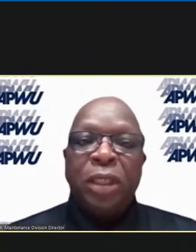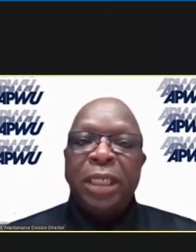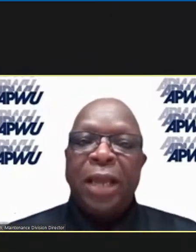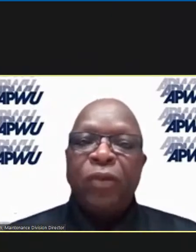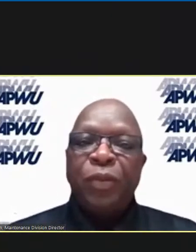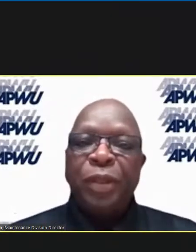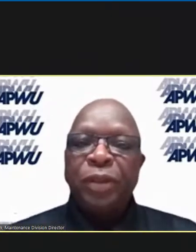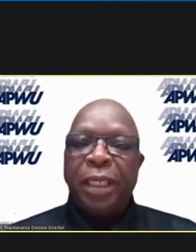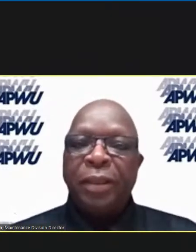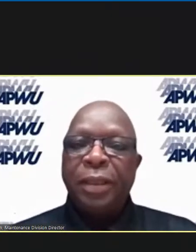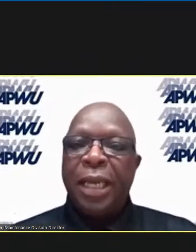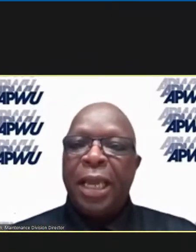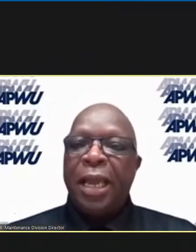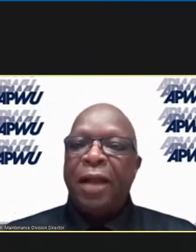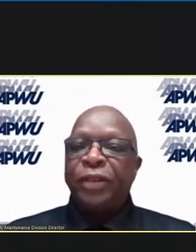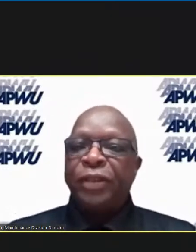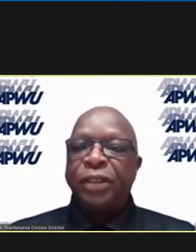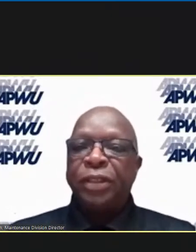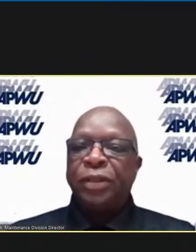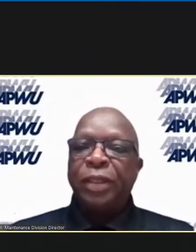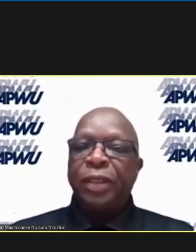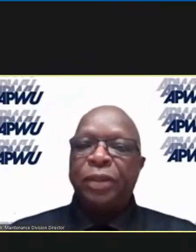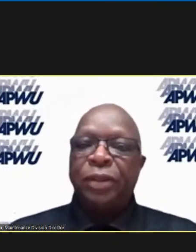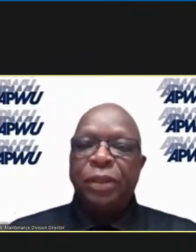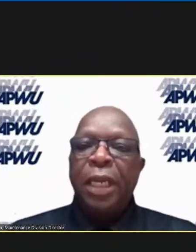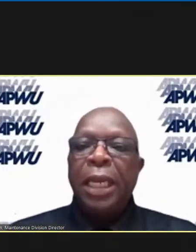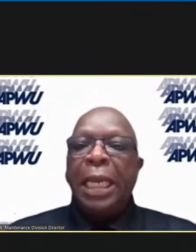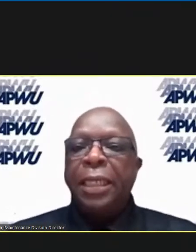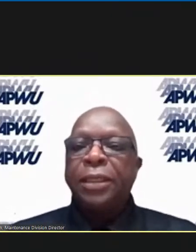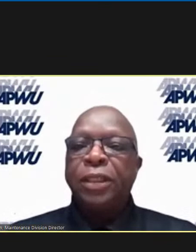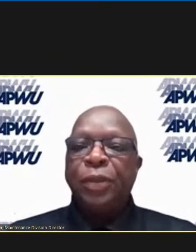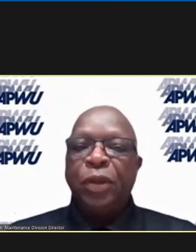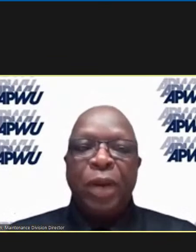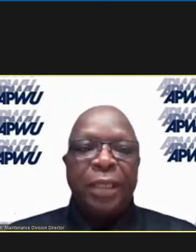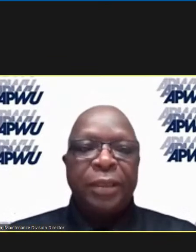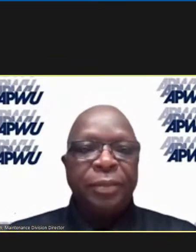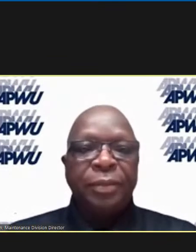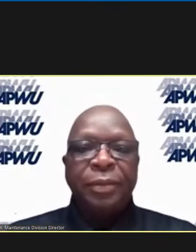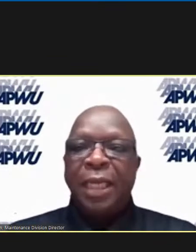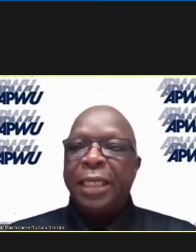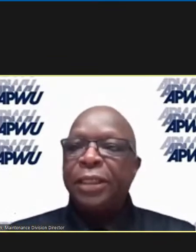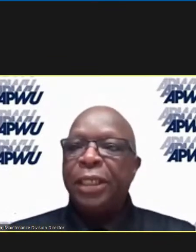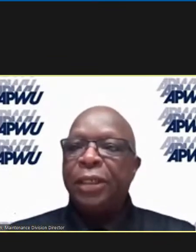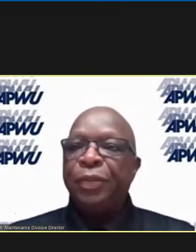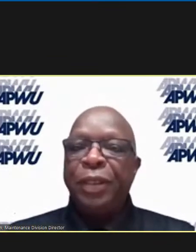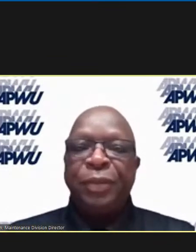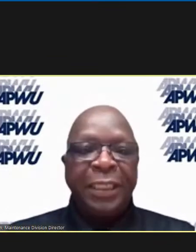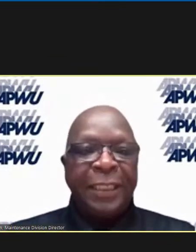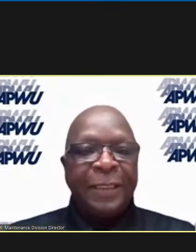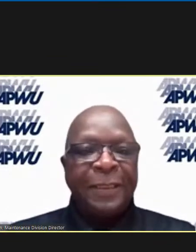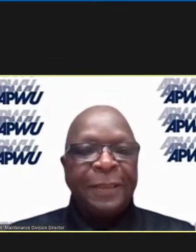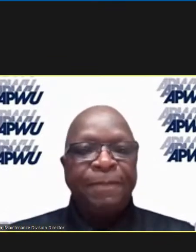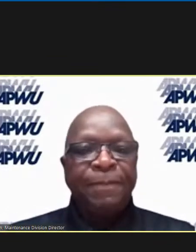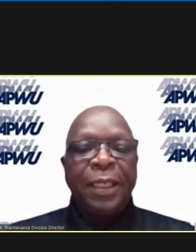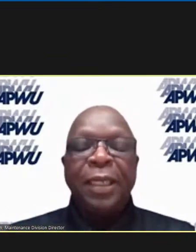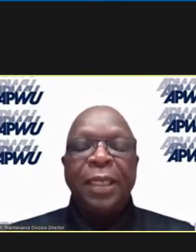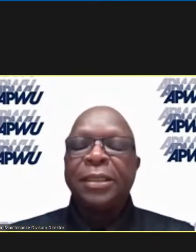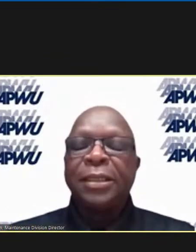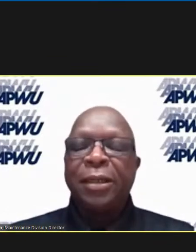On the line with me today, I have Assistant Directors Jimmy Wildon and Terry B. Martinez.